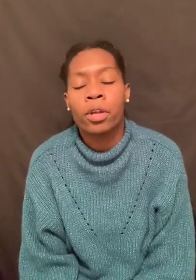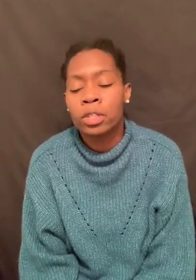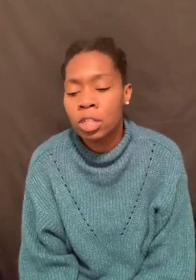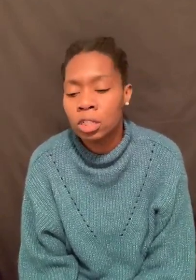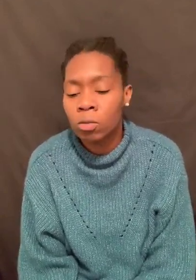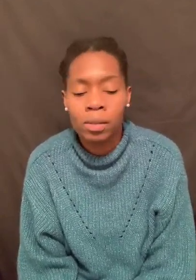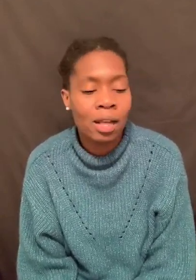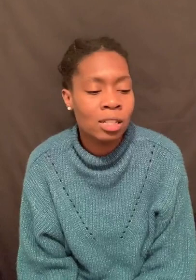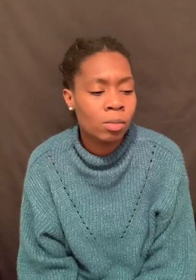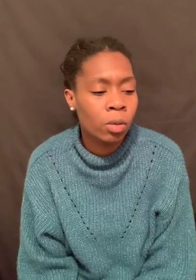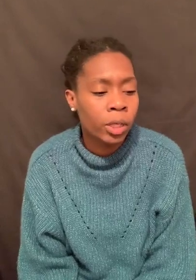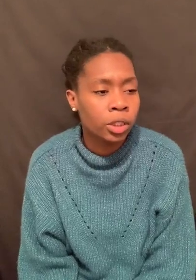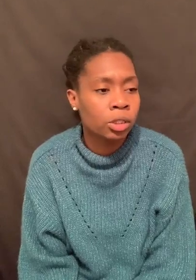are you teaching women how to be a witch?